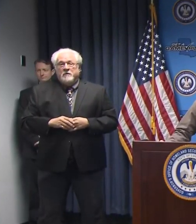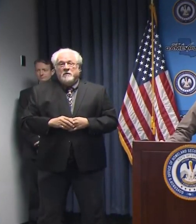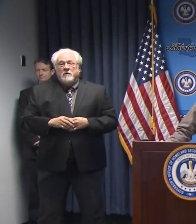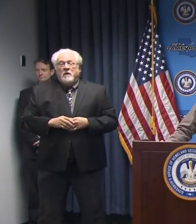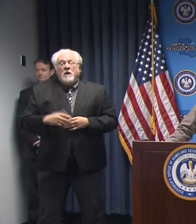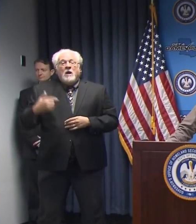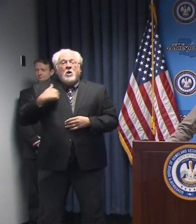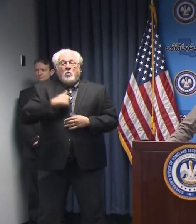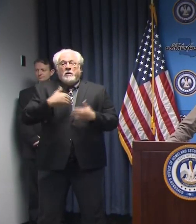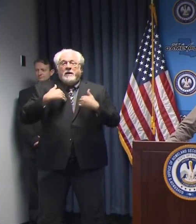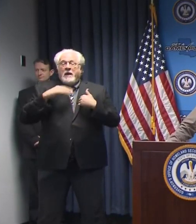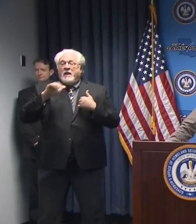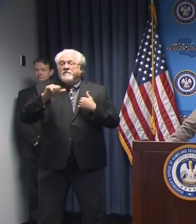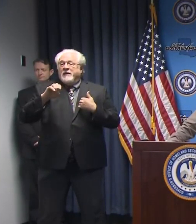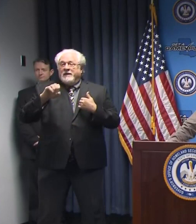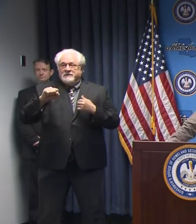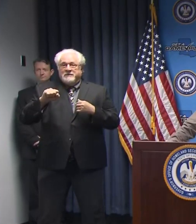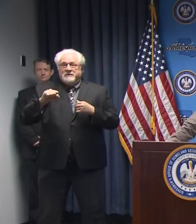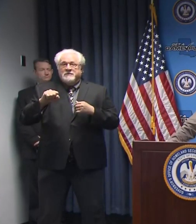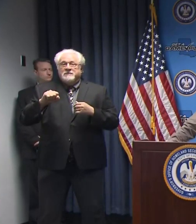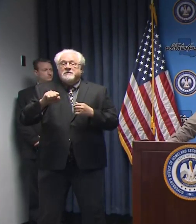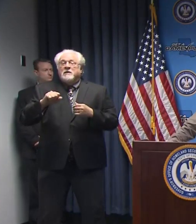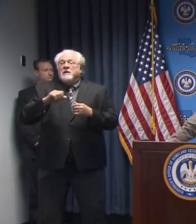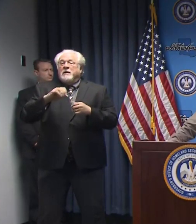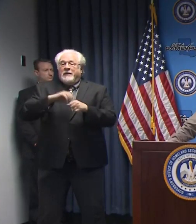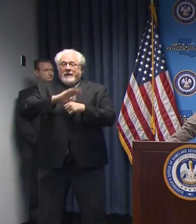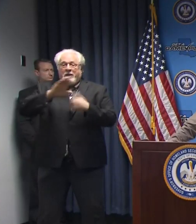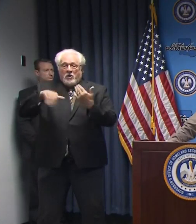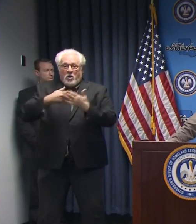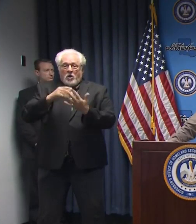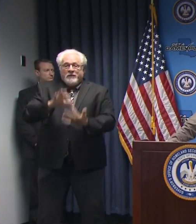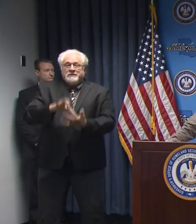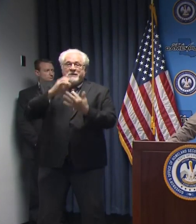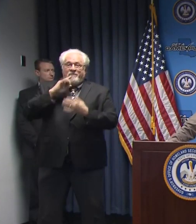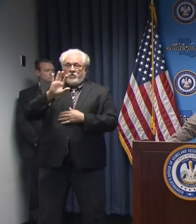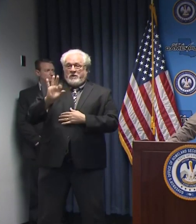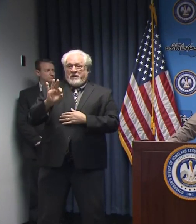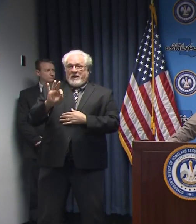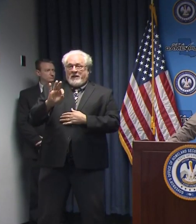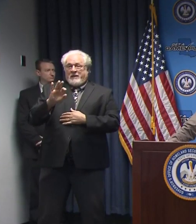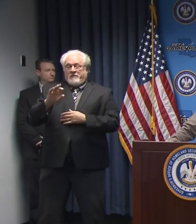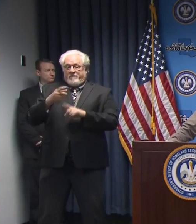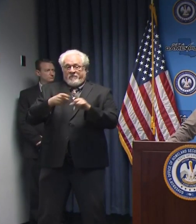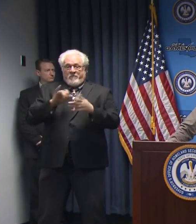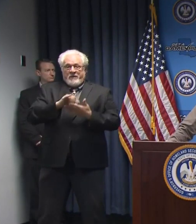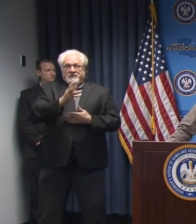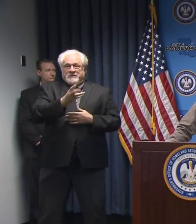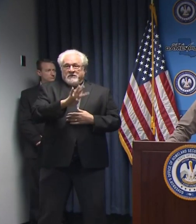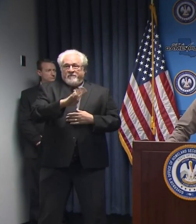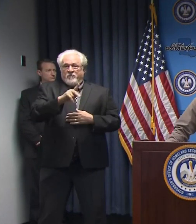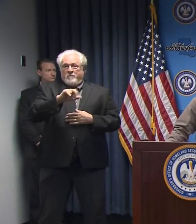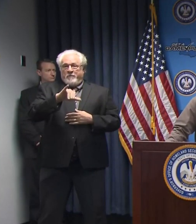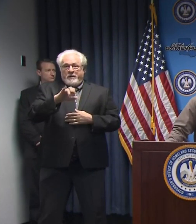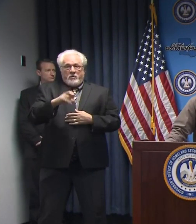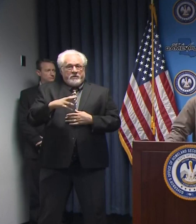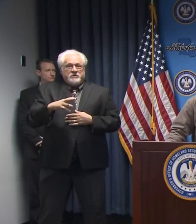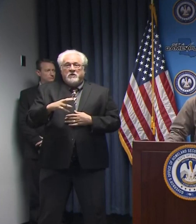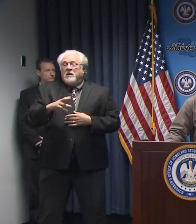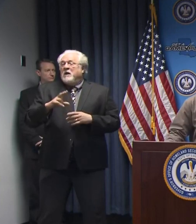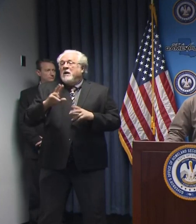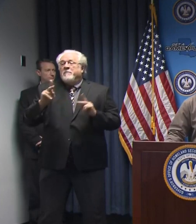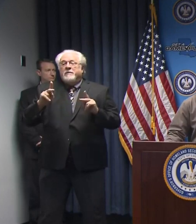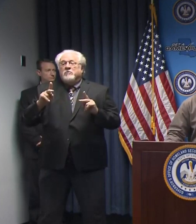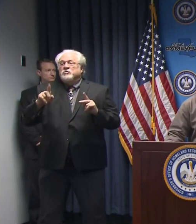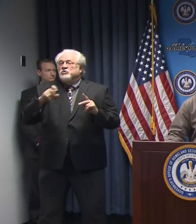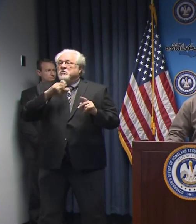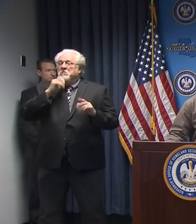We have cases in all but nine of our 64 parishes now. And nobody should think that they don't have the virus,